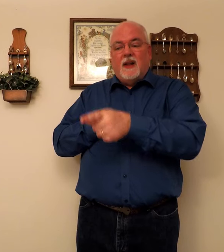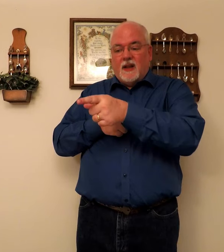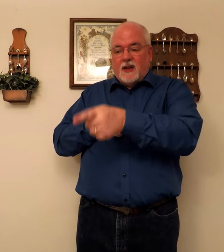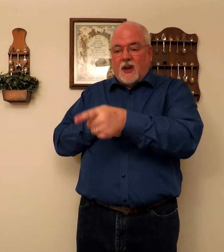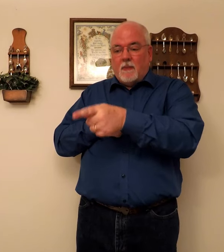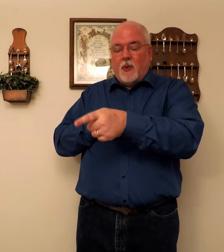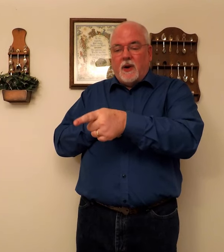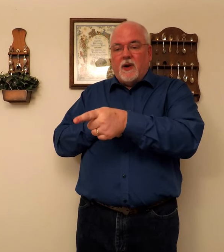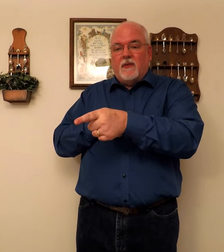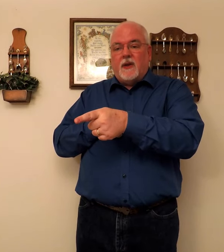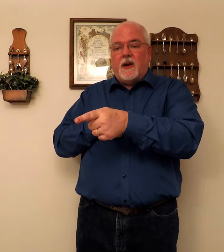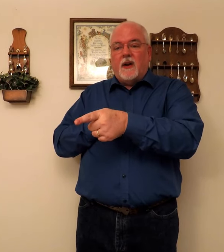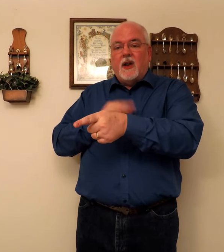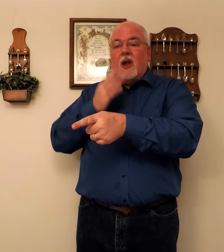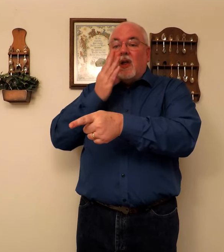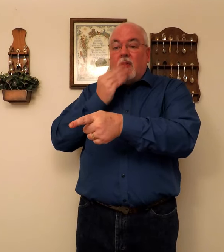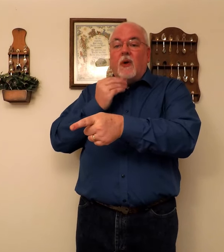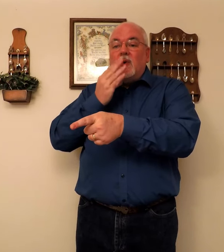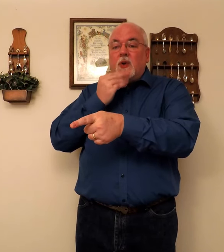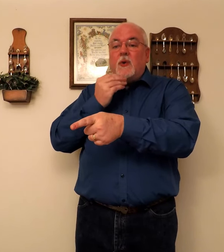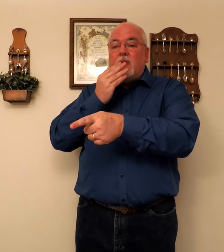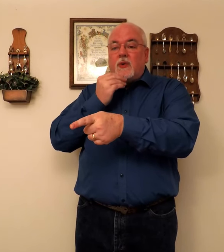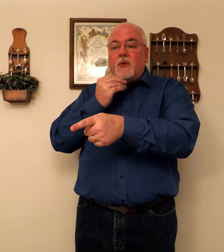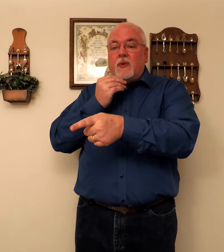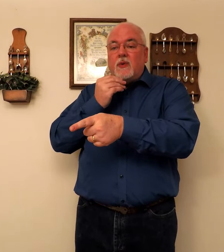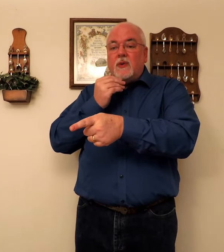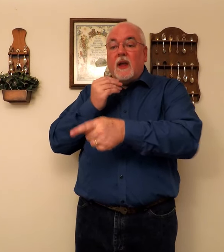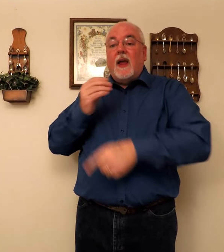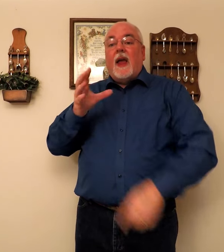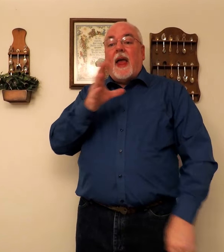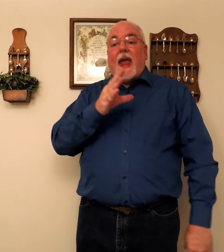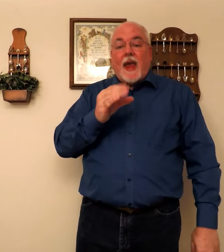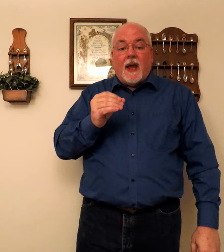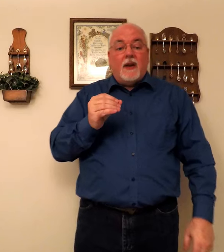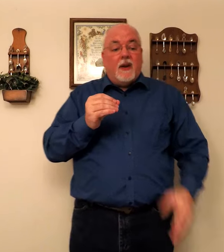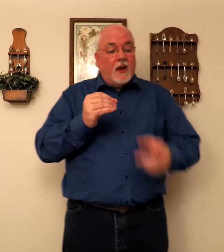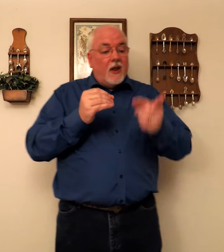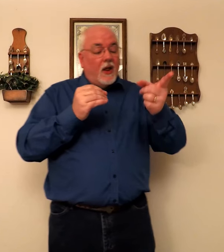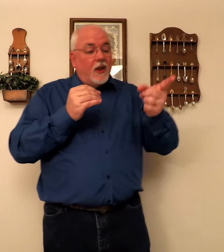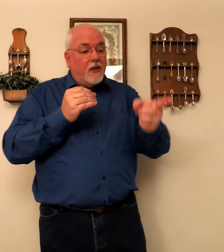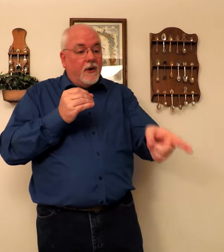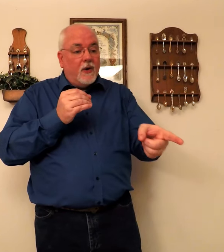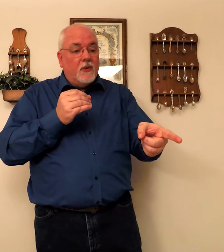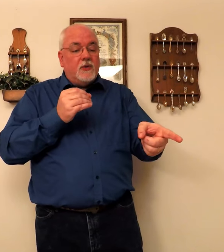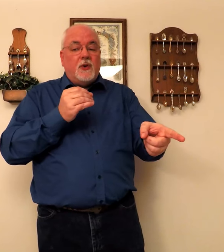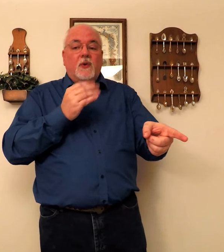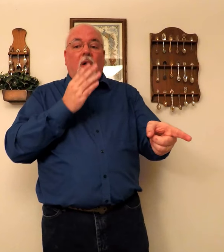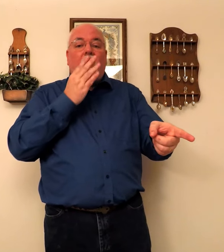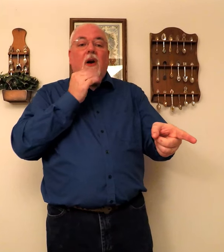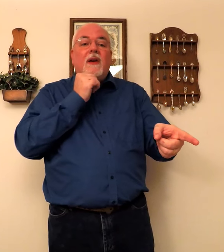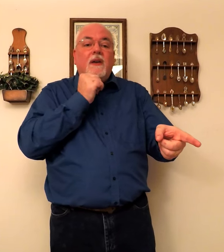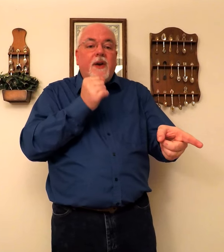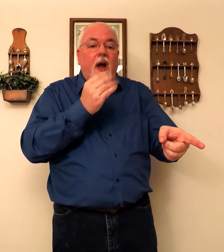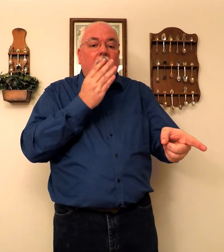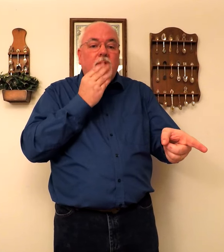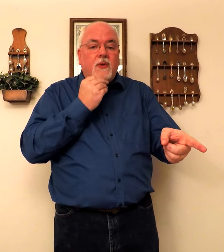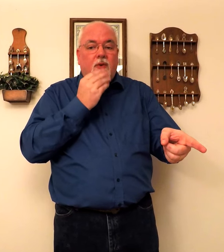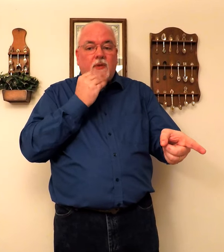Now I'm pointing over there. Those who are Jews. And. Those who are not Jews.